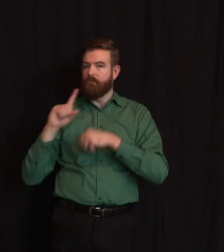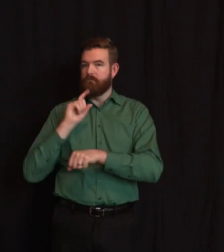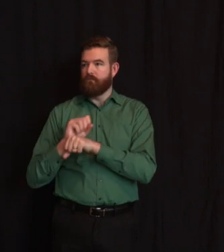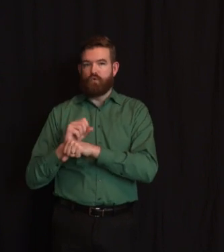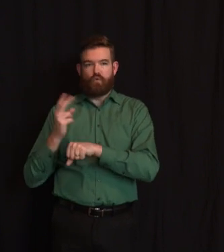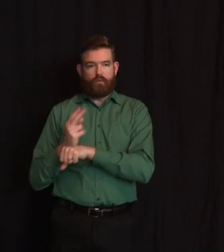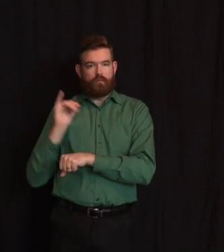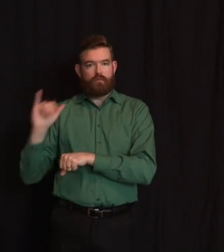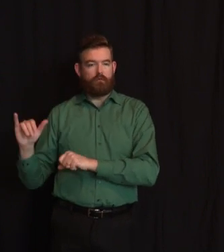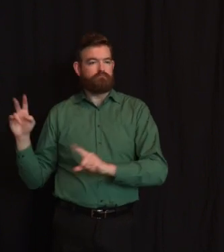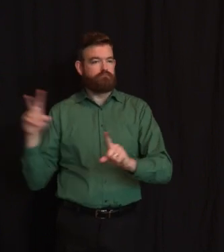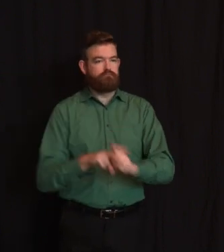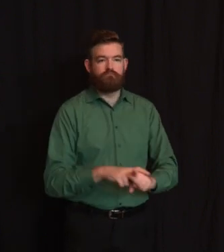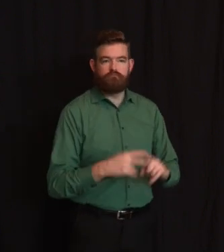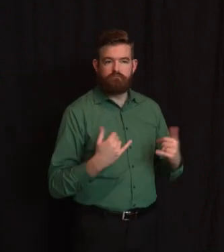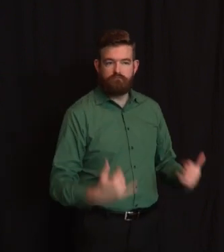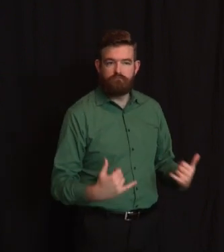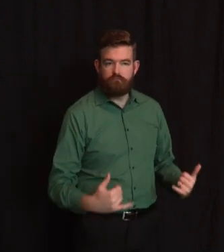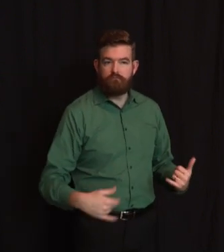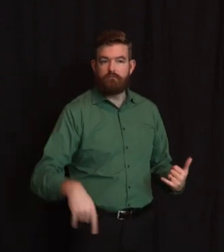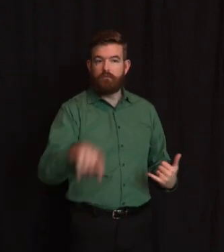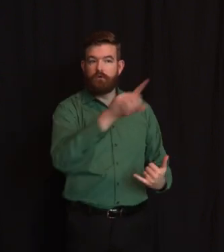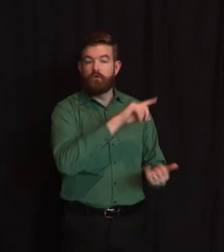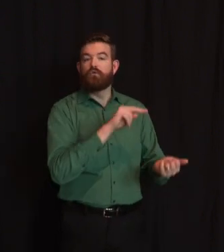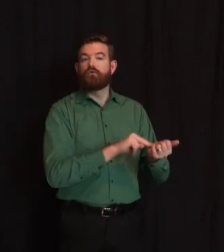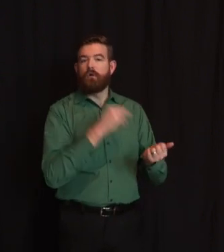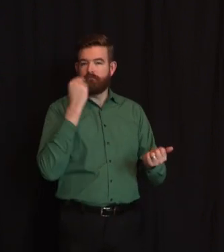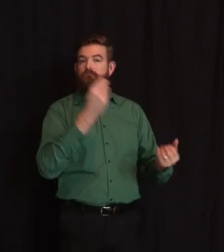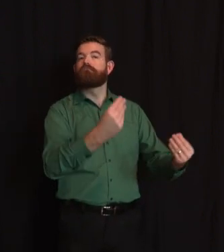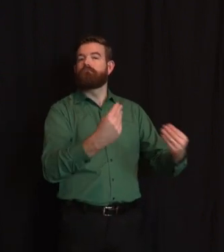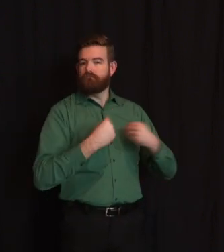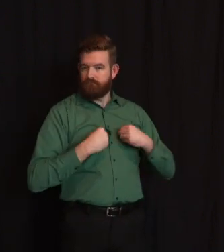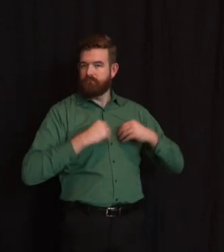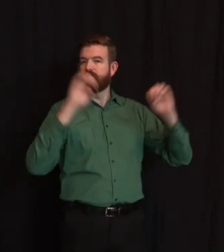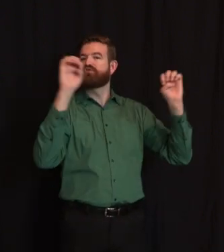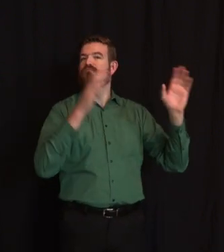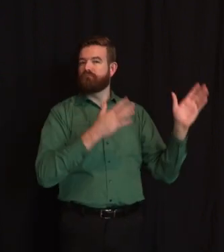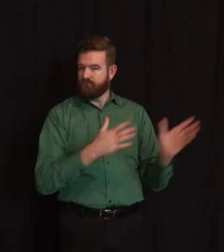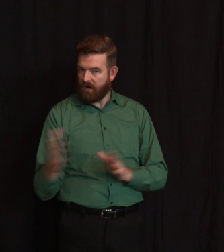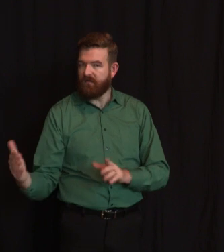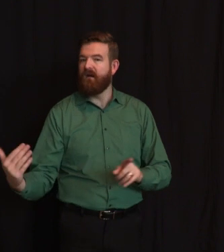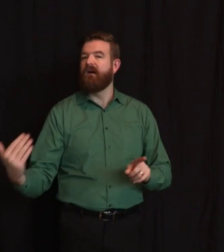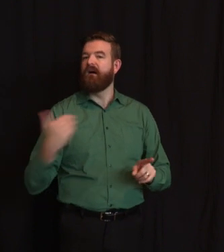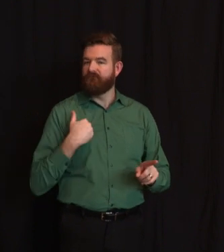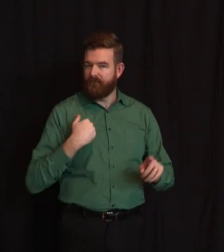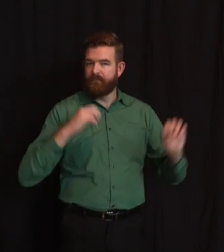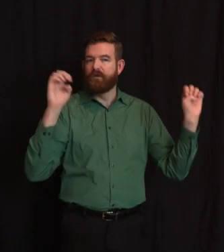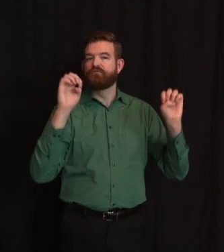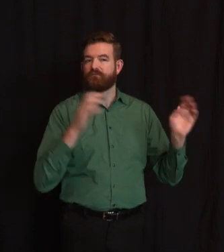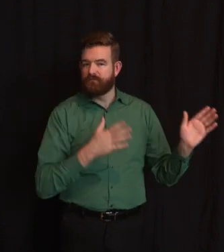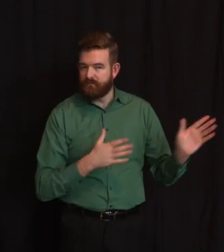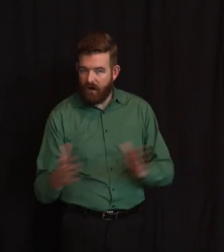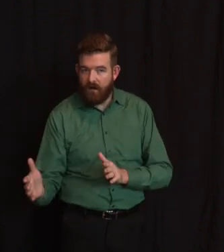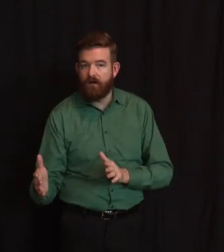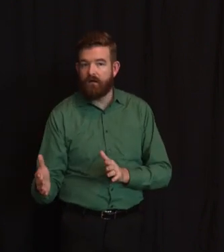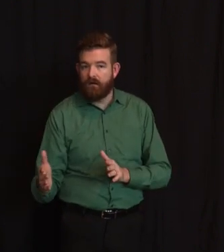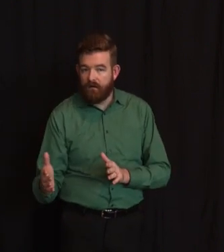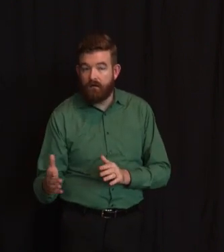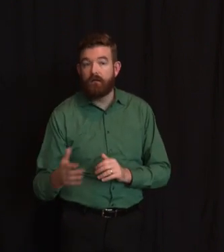population, a deadly virus, and if that weren't enough, you've got some folks who aren't doing what they need to do or should be doing. I mean,